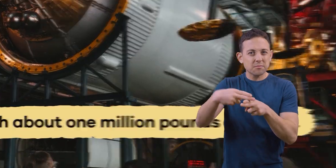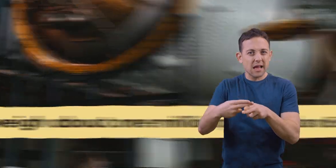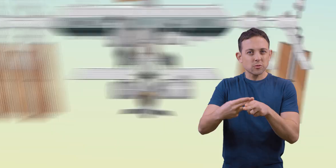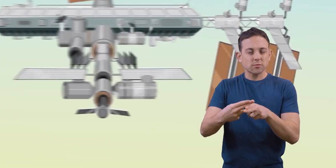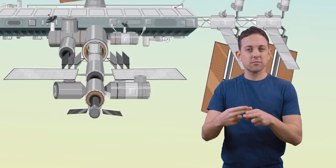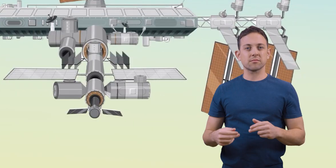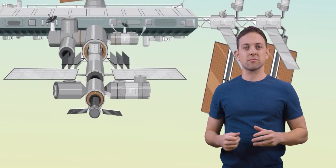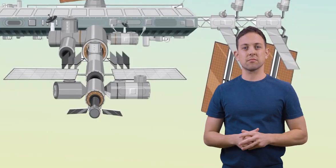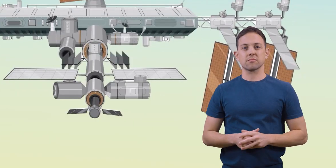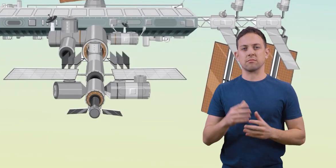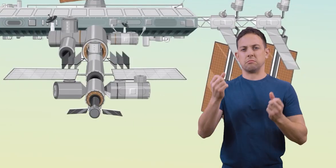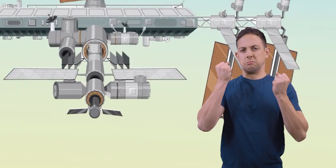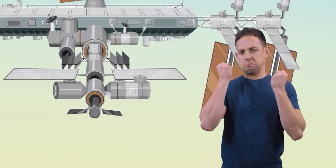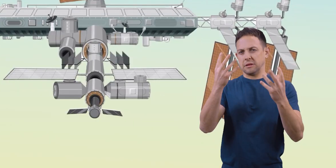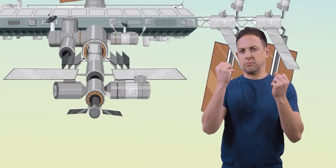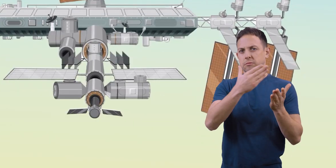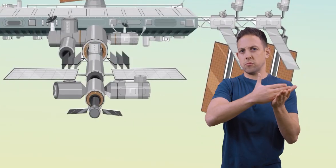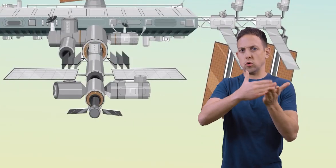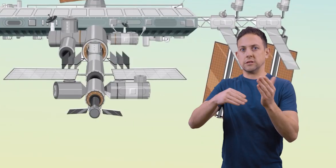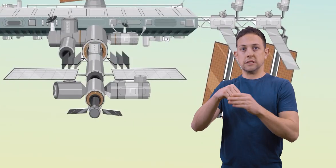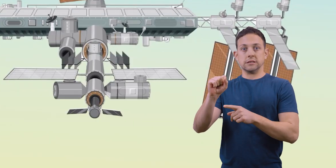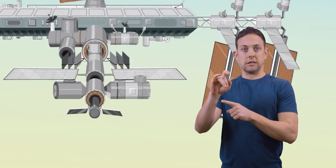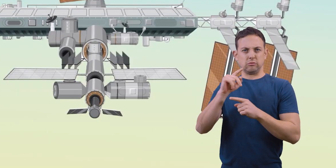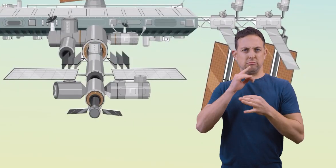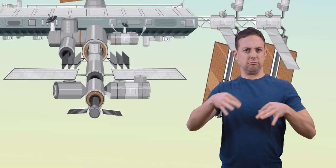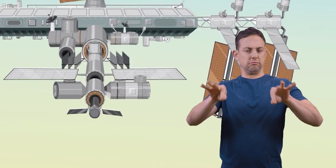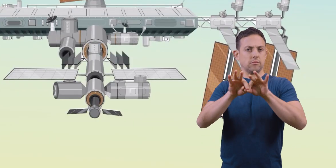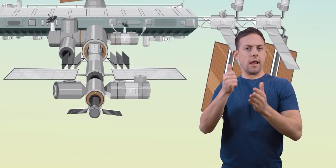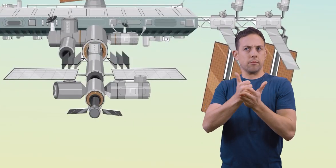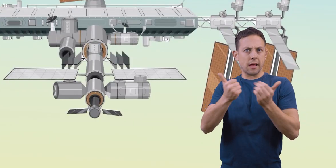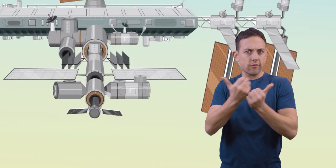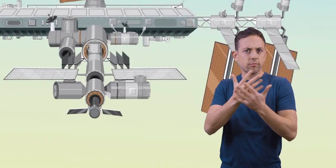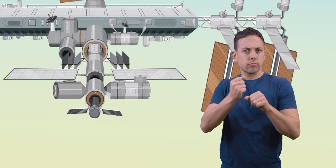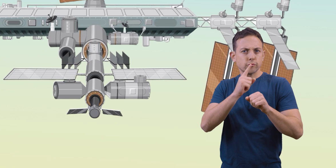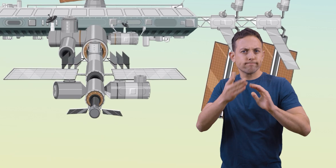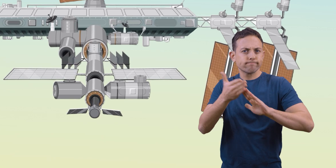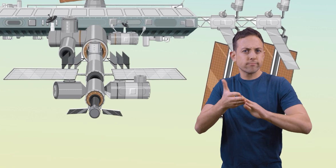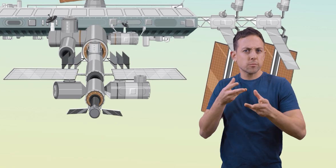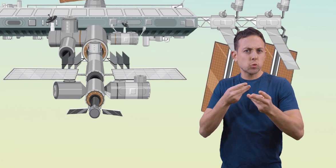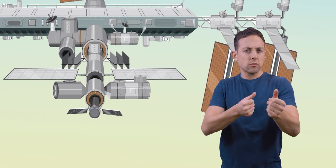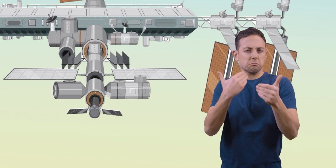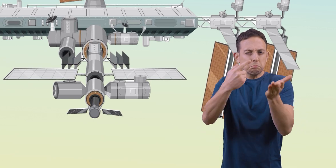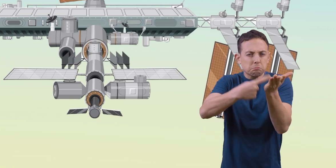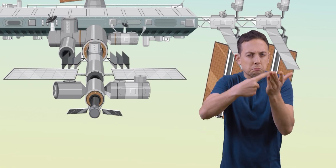There are lots of parts to the station that are important to help everything run smoothly. Let's talk about a few.